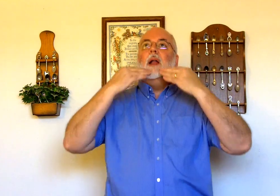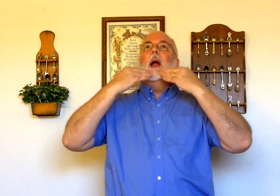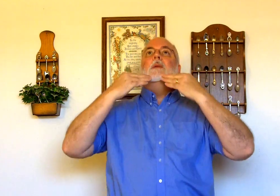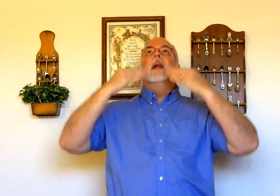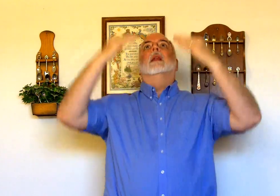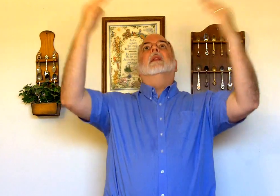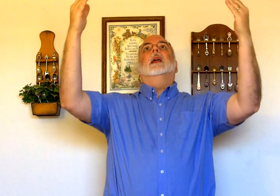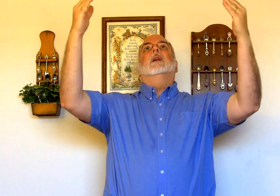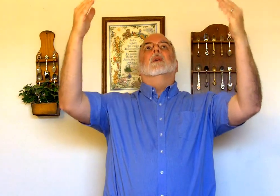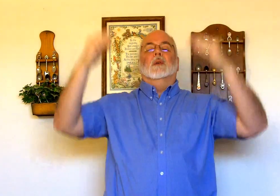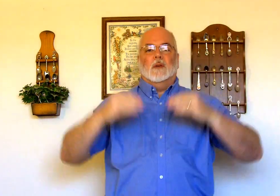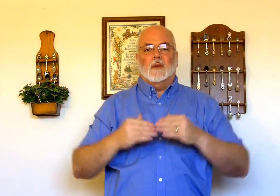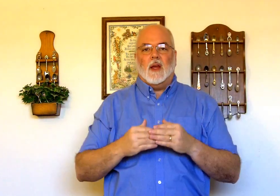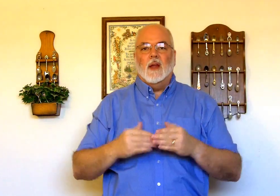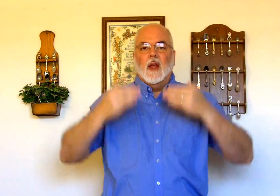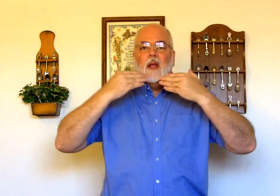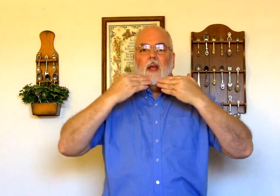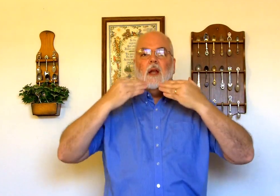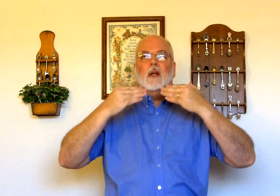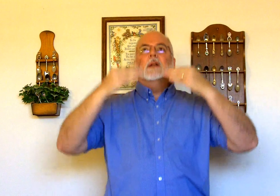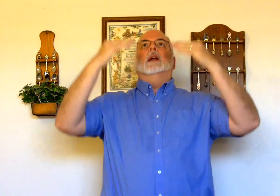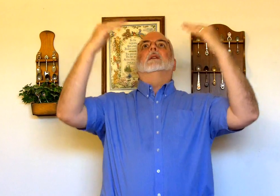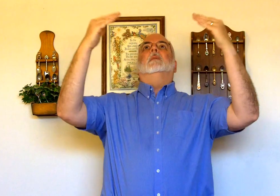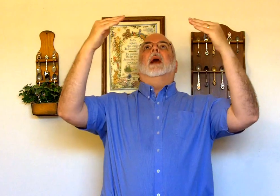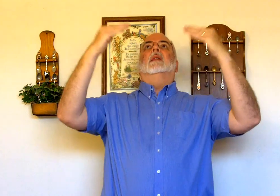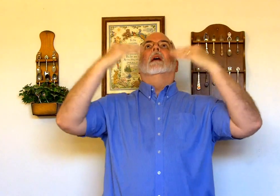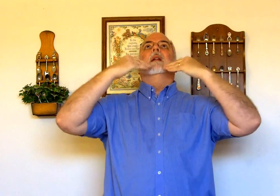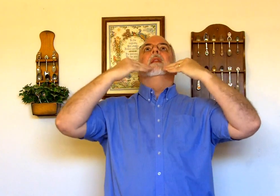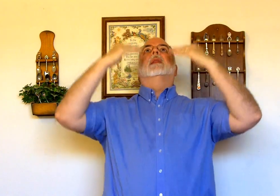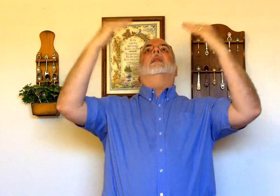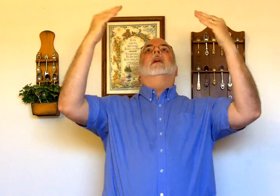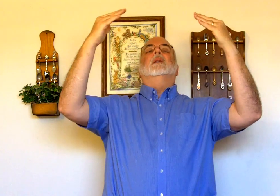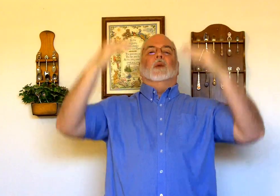I'm saying thank you. Okay? Get a little tilted back there. Thank you.